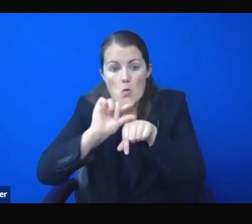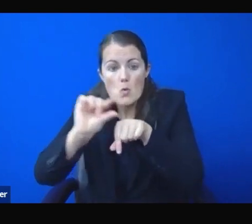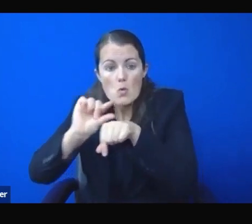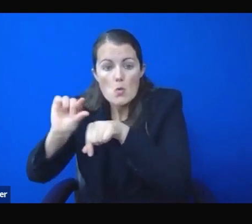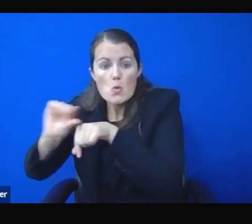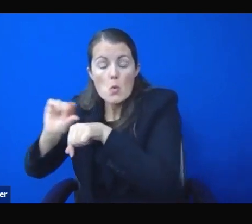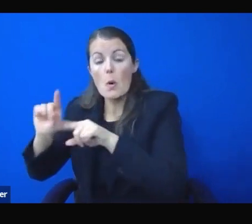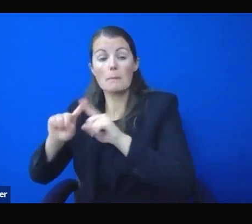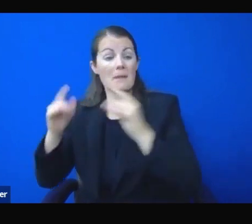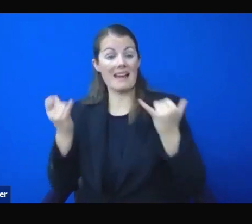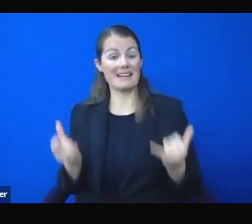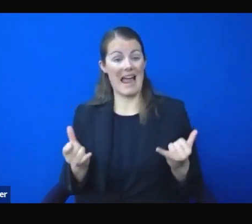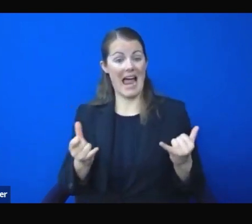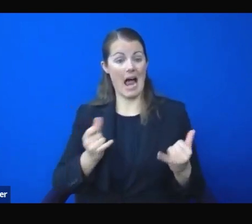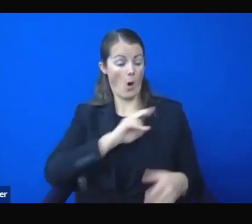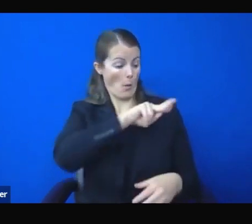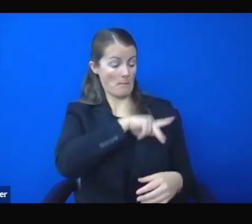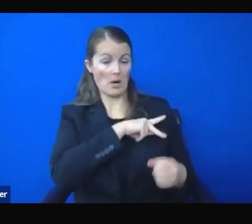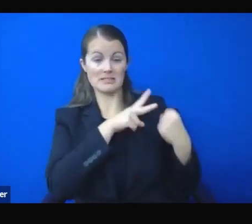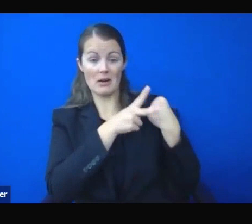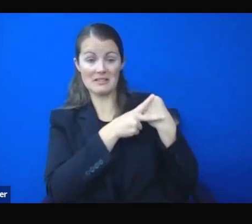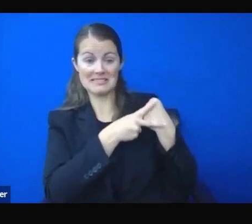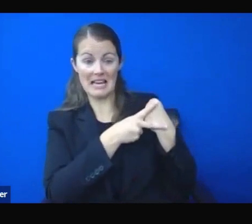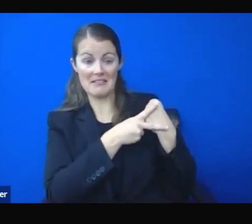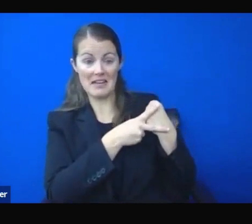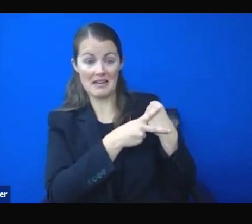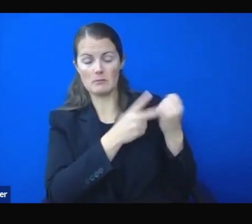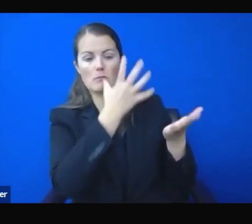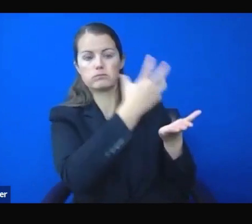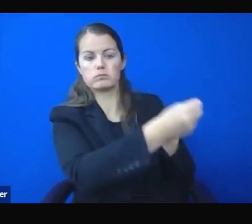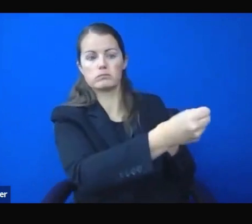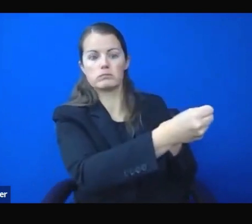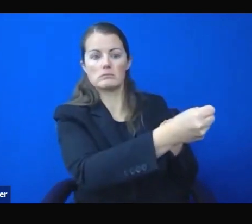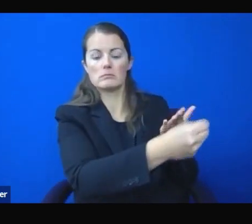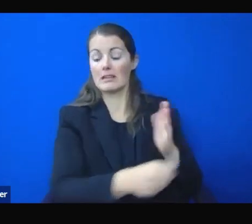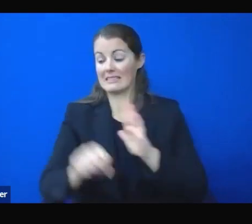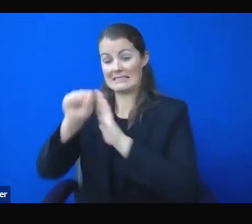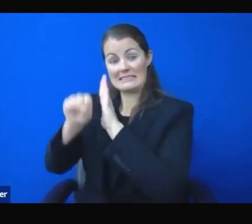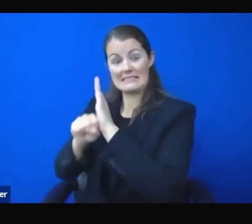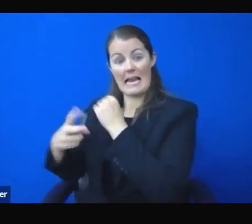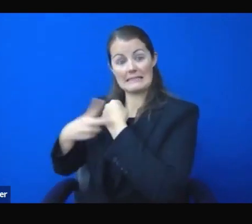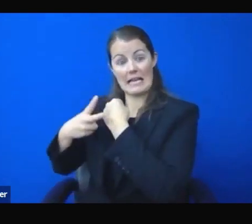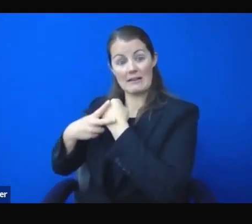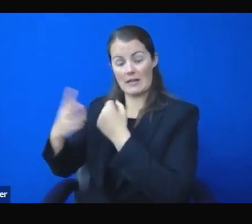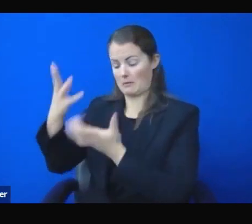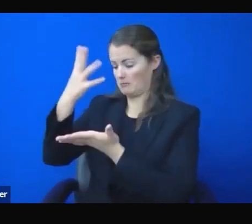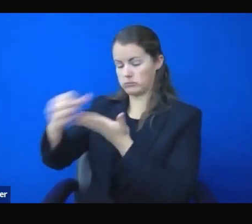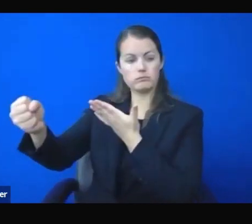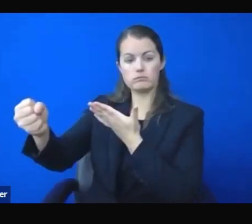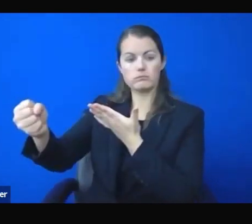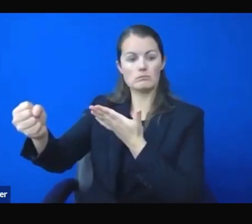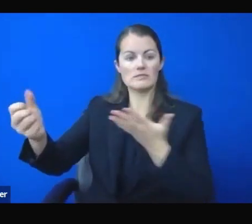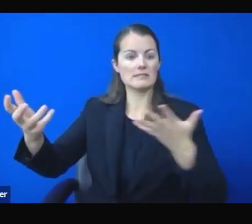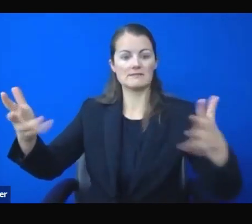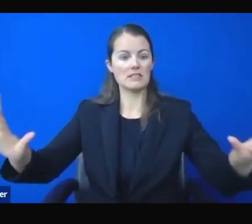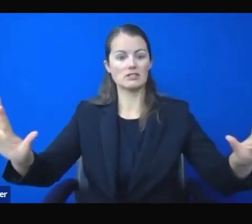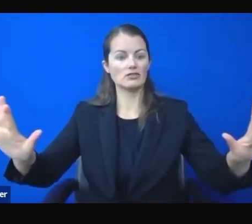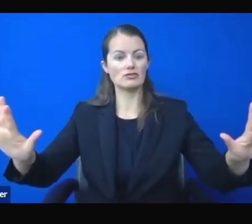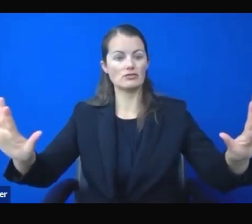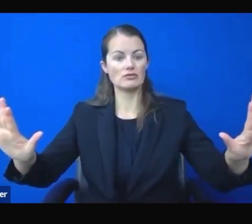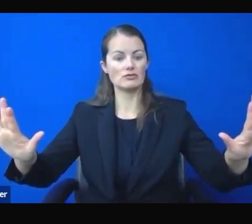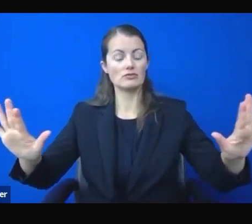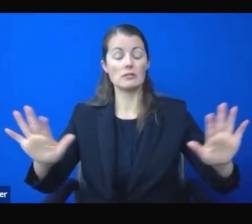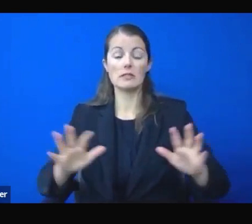exist. Personless savings accounts have been depleted. The state emptied its rainy day fund in the spring to address our massive budget